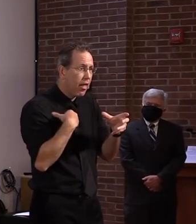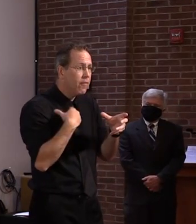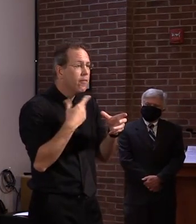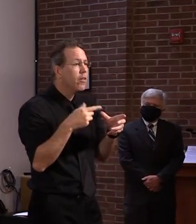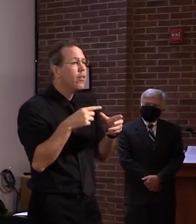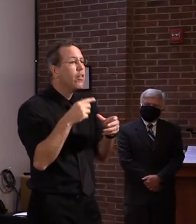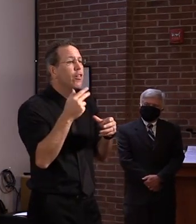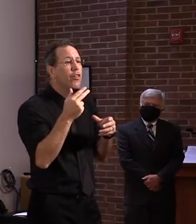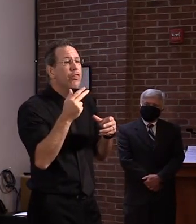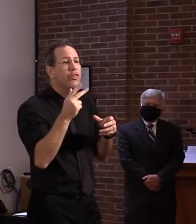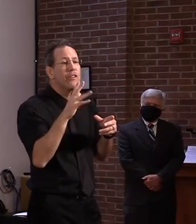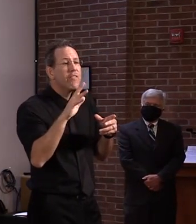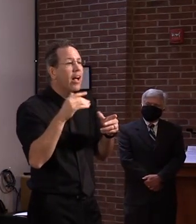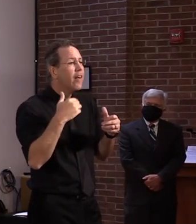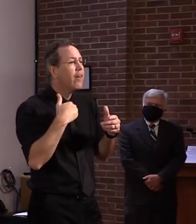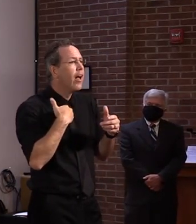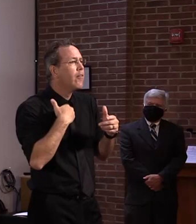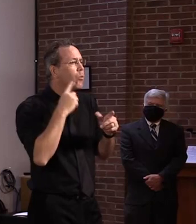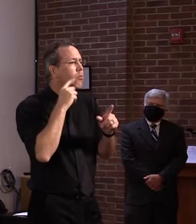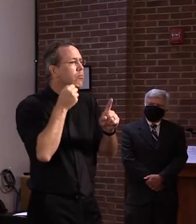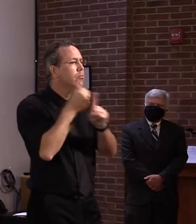from having this treatment.